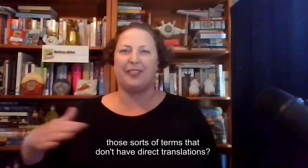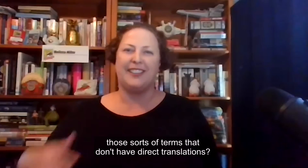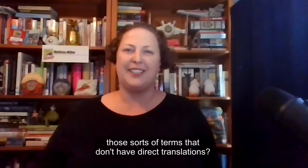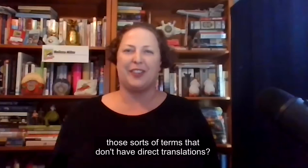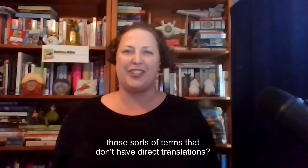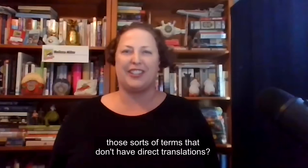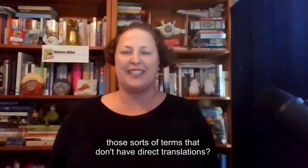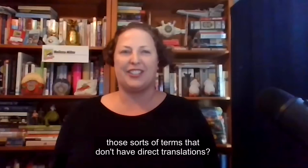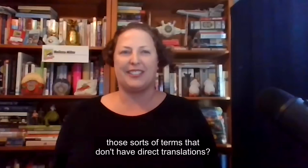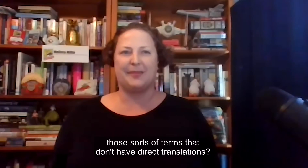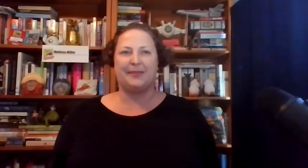direct translations.